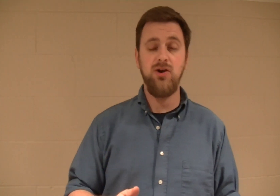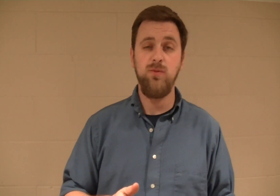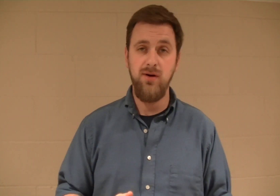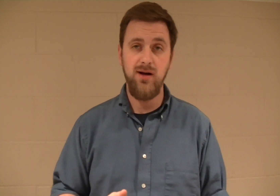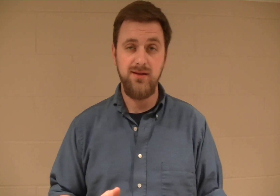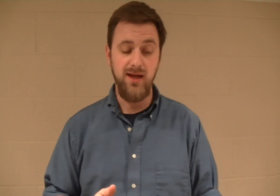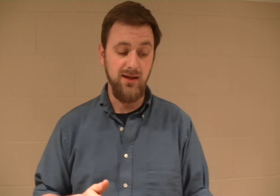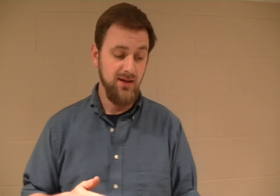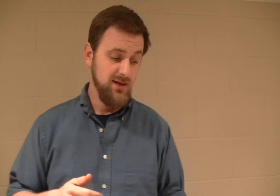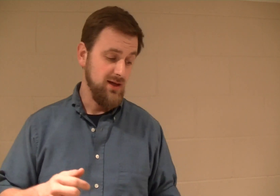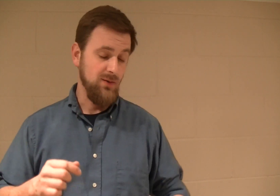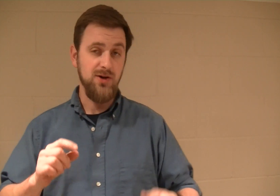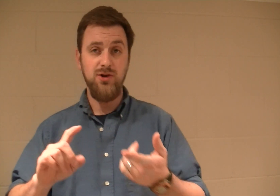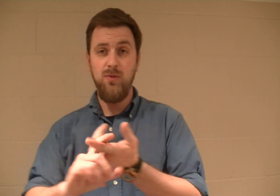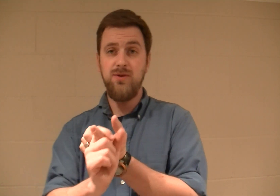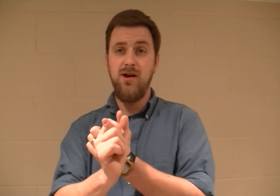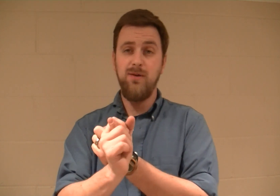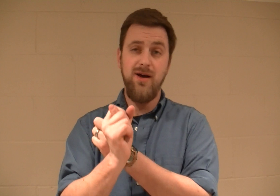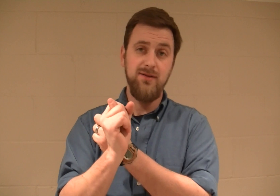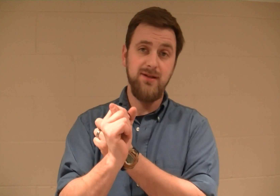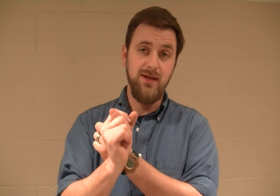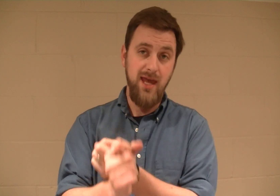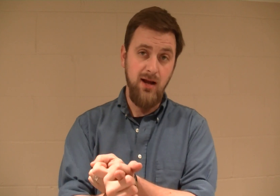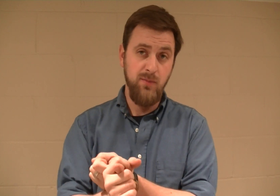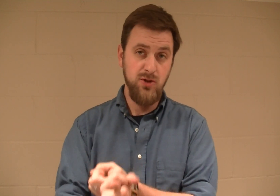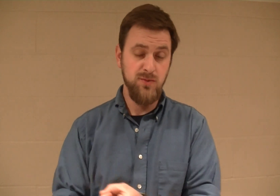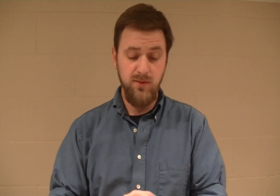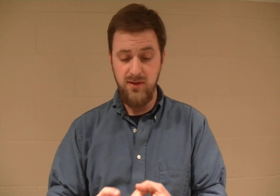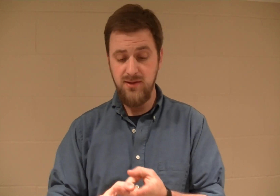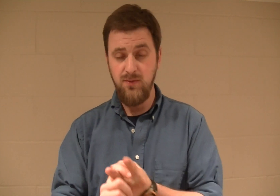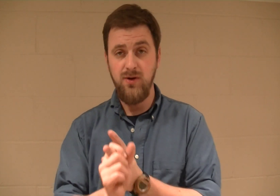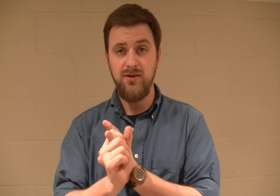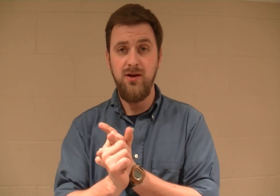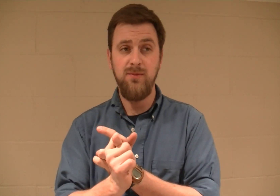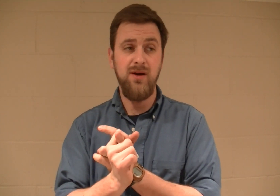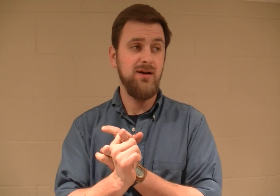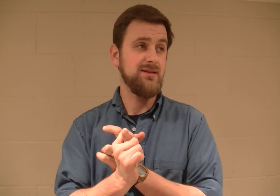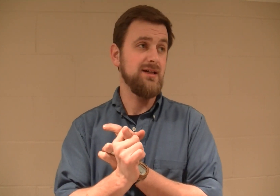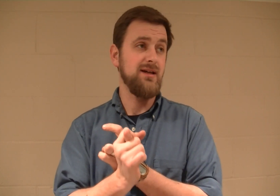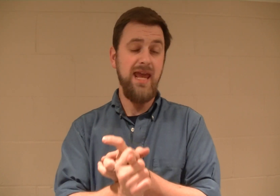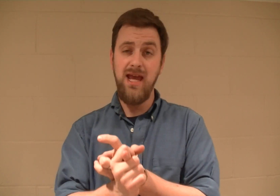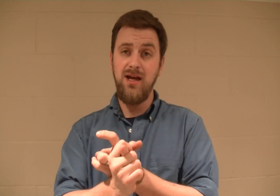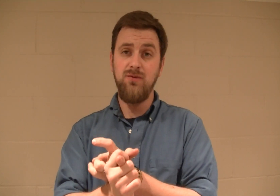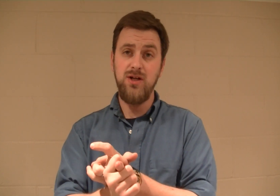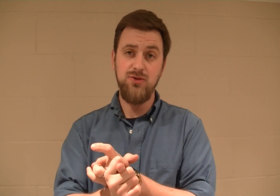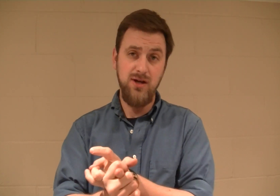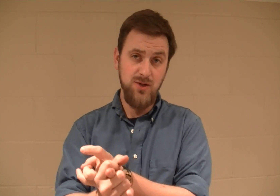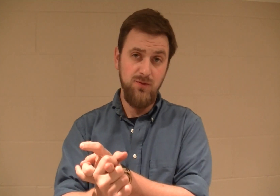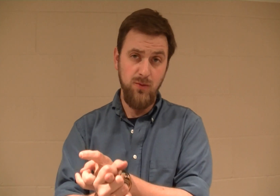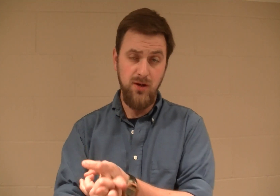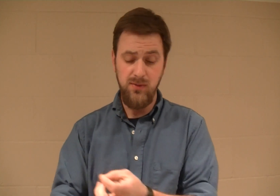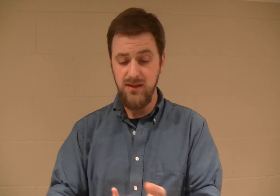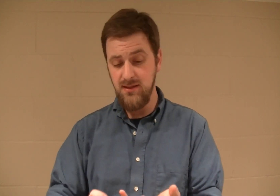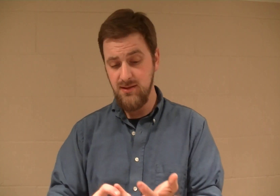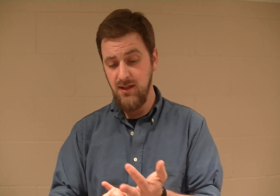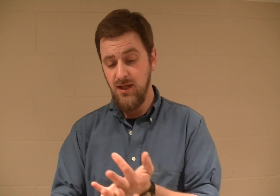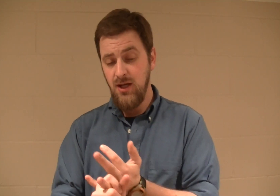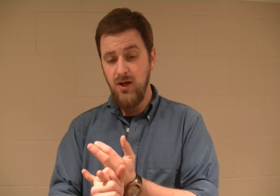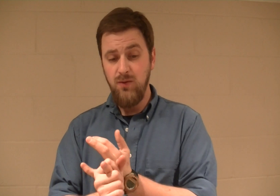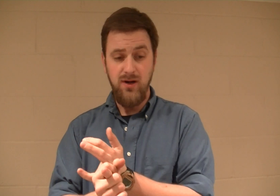Omaha today. We're going to start with talking about county purchase permits. We're going to talk about handgun registration with Omaha police. We're going